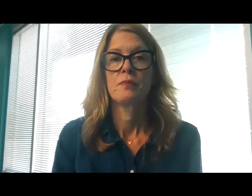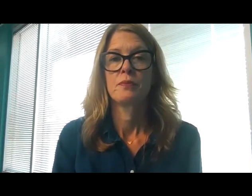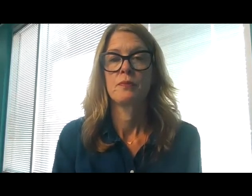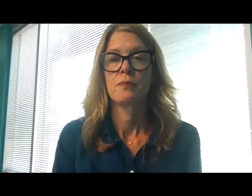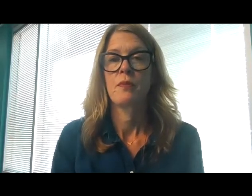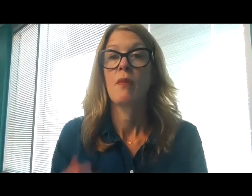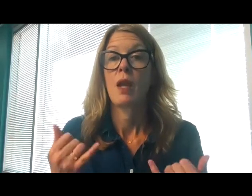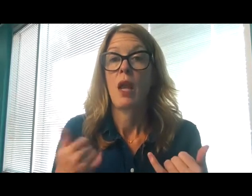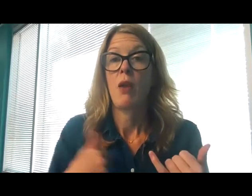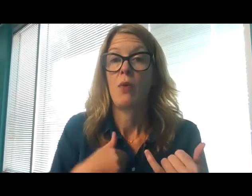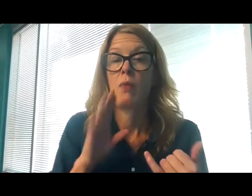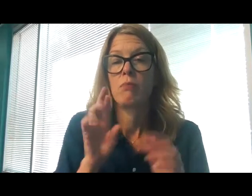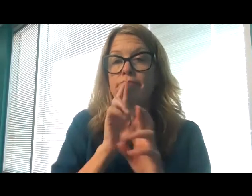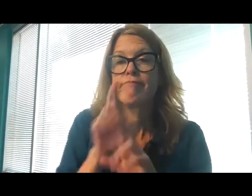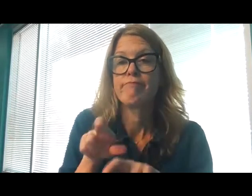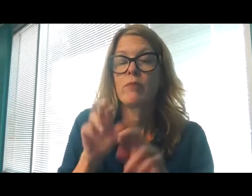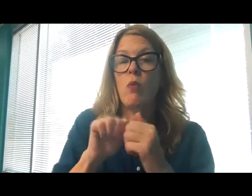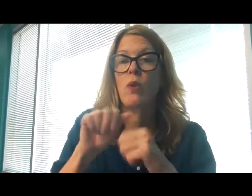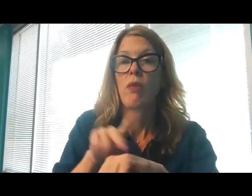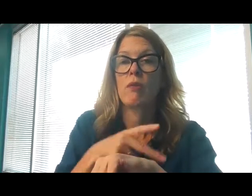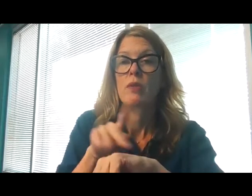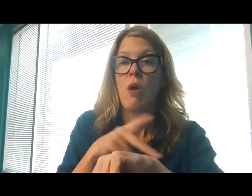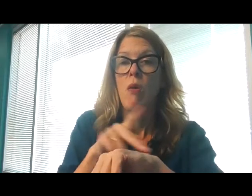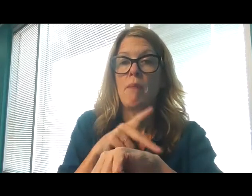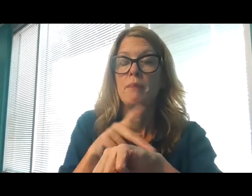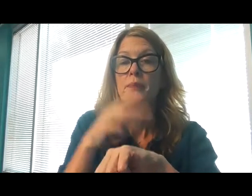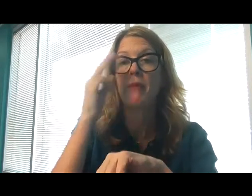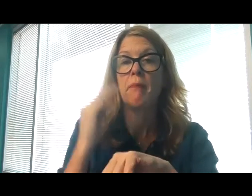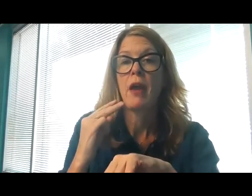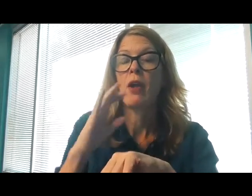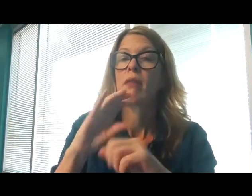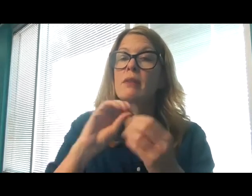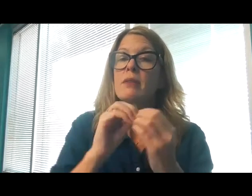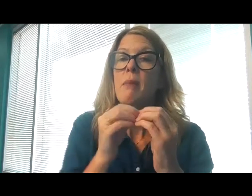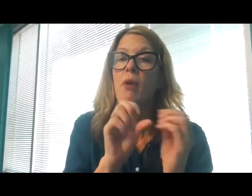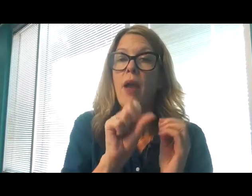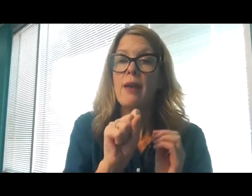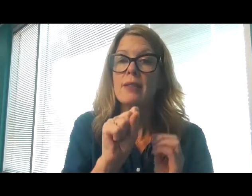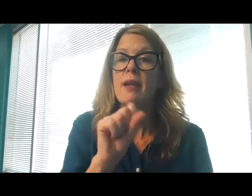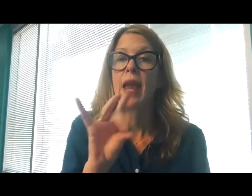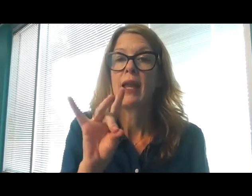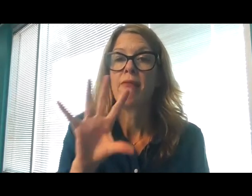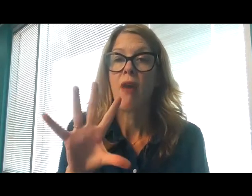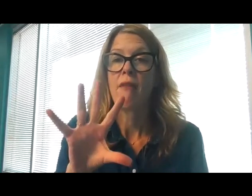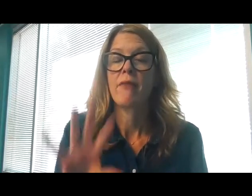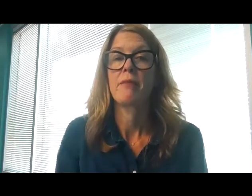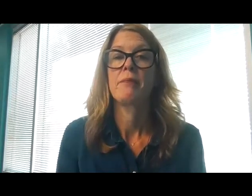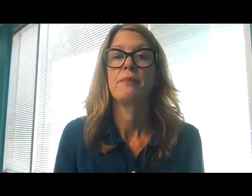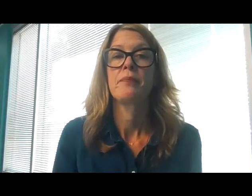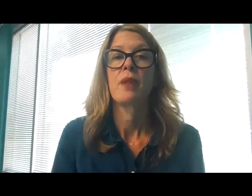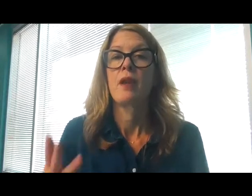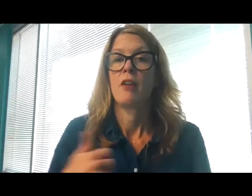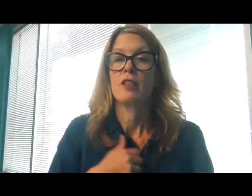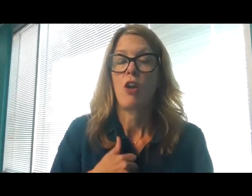Let's respond with the Song of Mary in the hymnal. That's number S-85. That's S